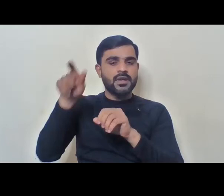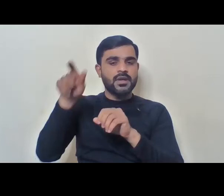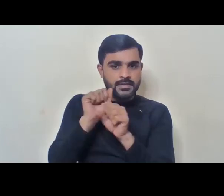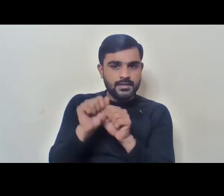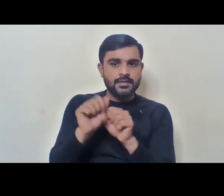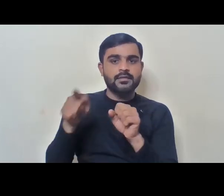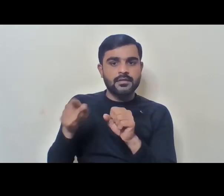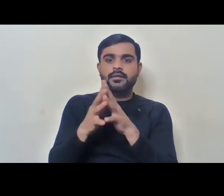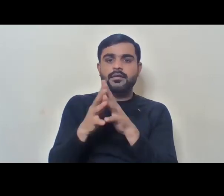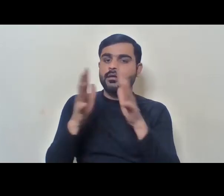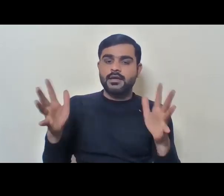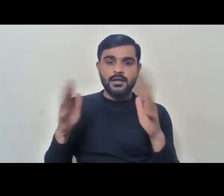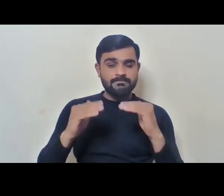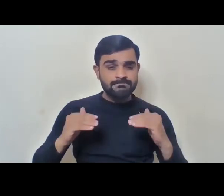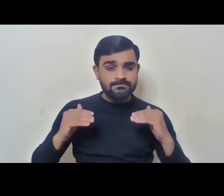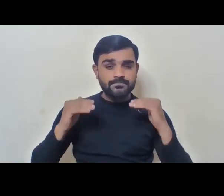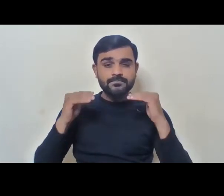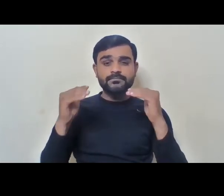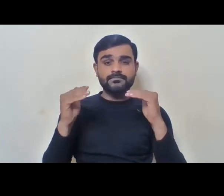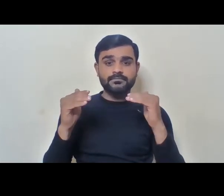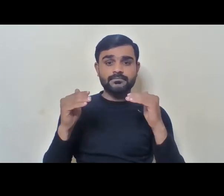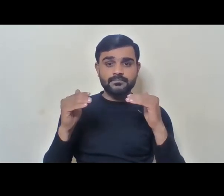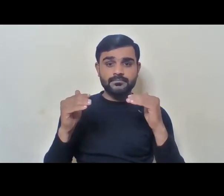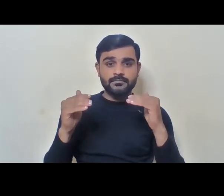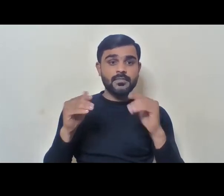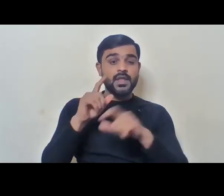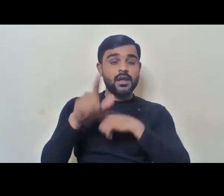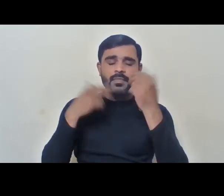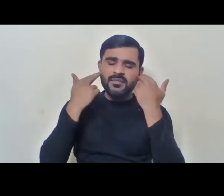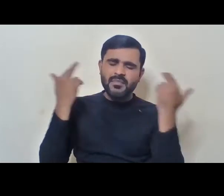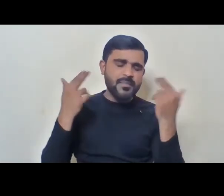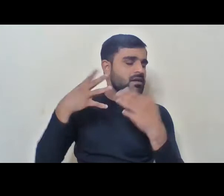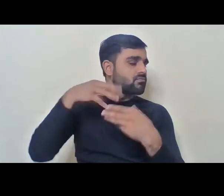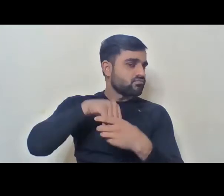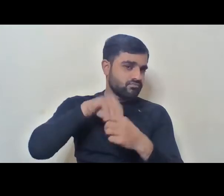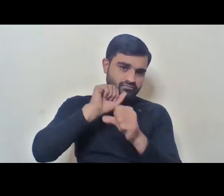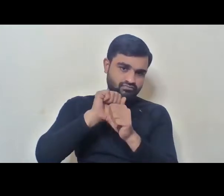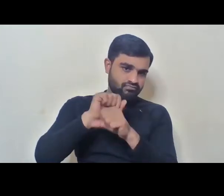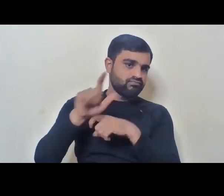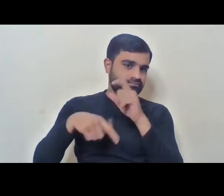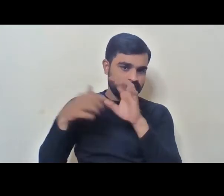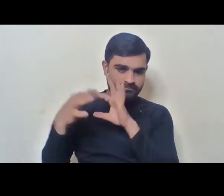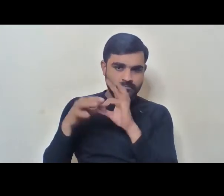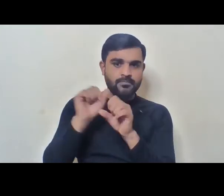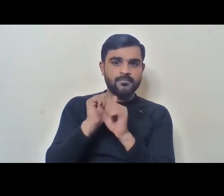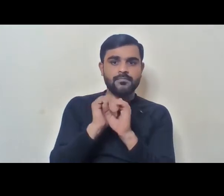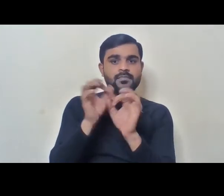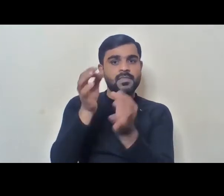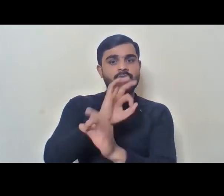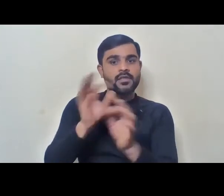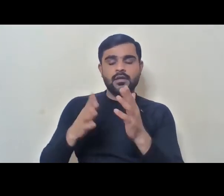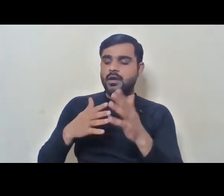high, very, very well known multinational corporation, they had set up a grievance